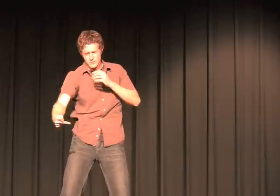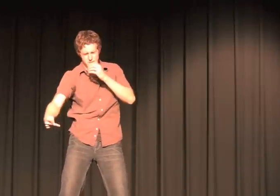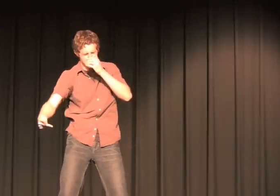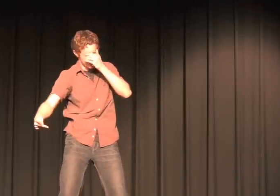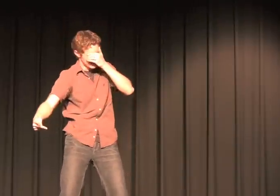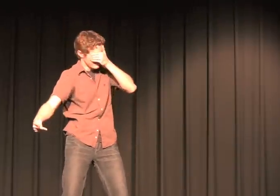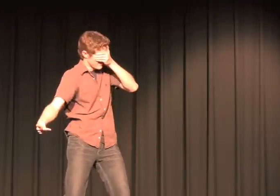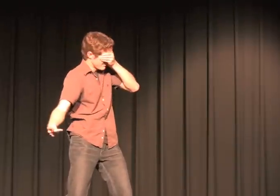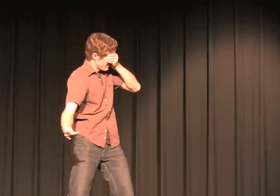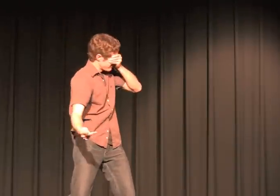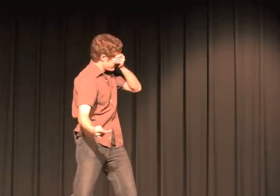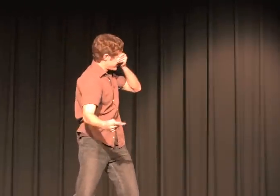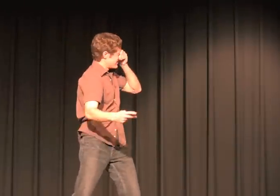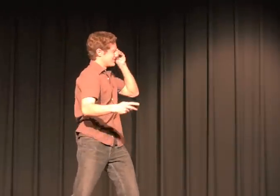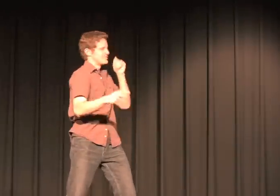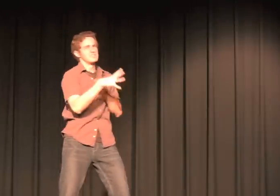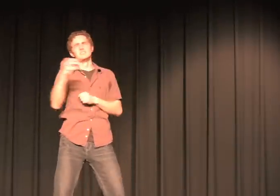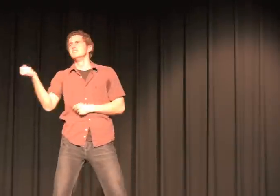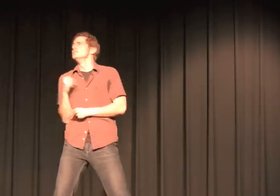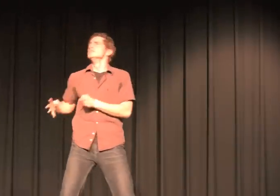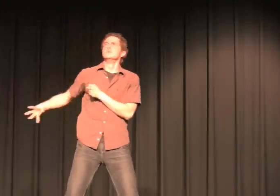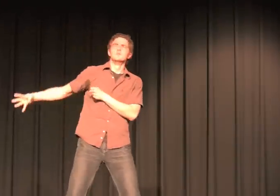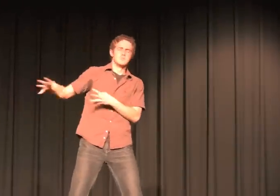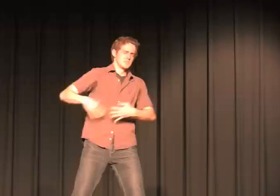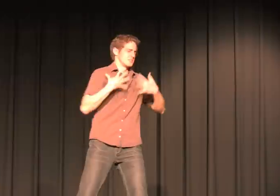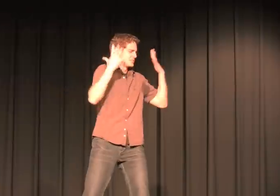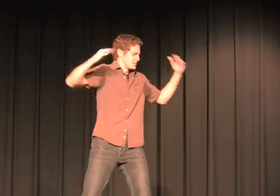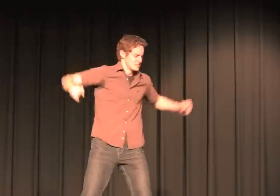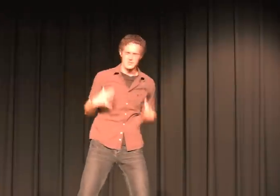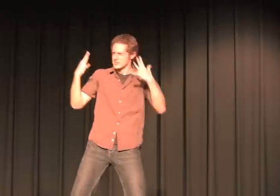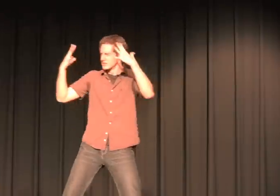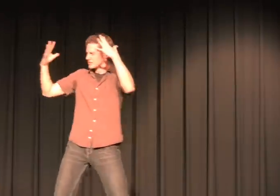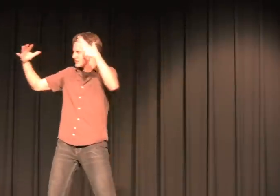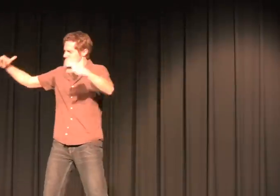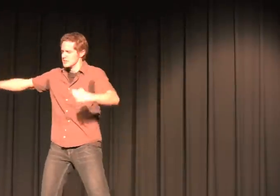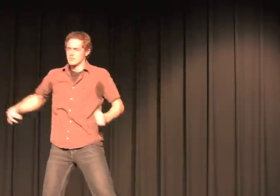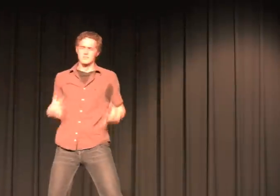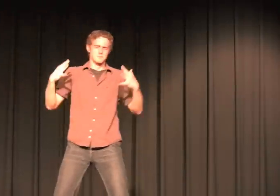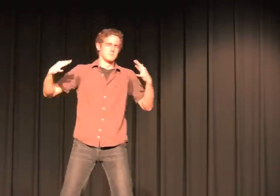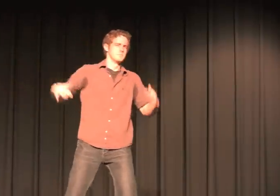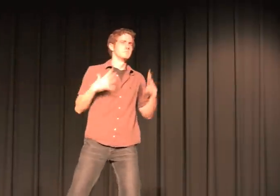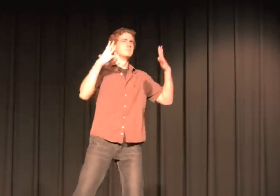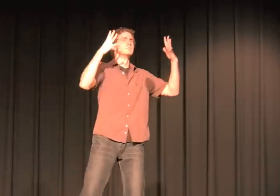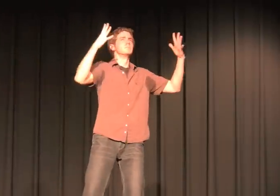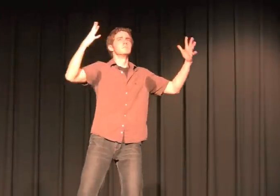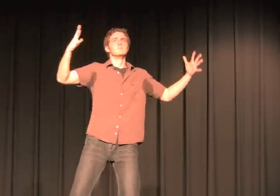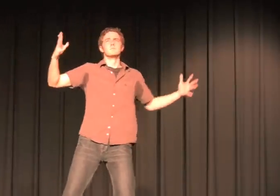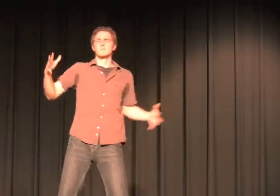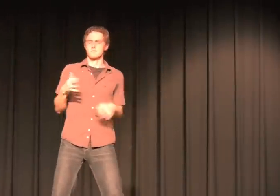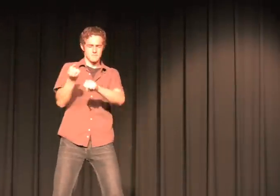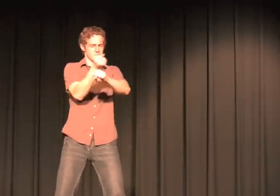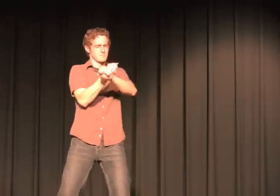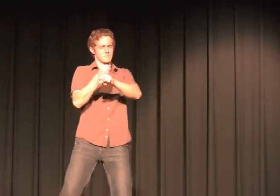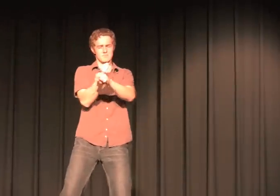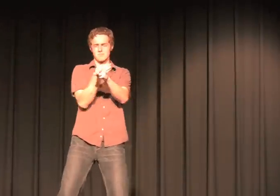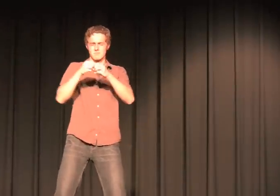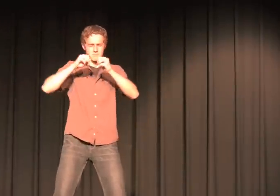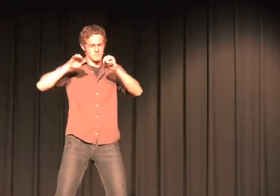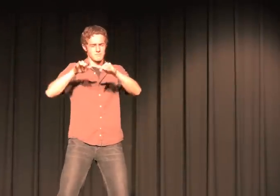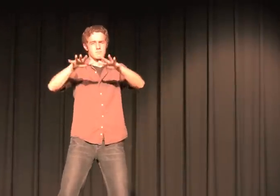And the winds crash around me The sun slips